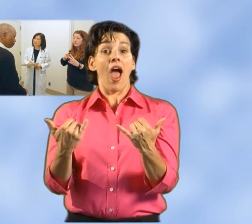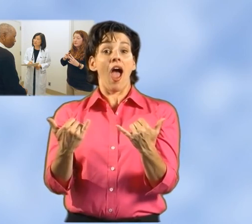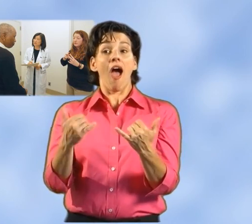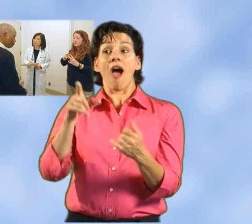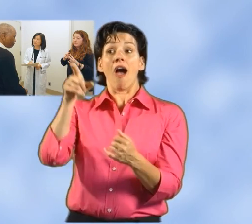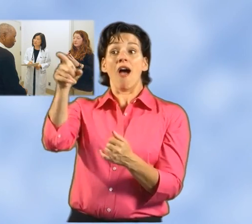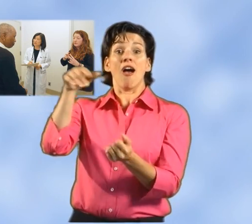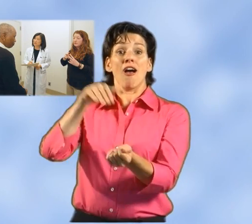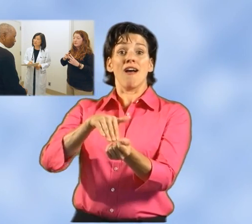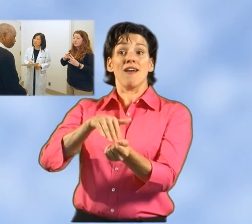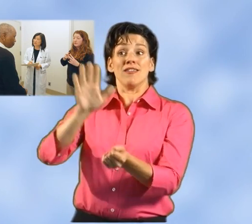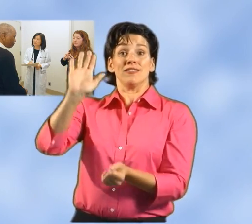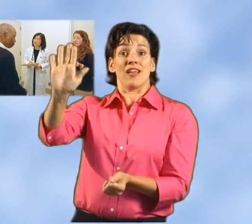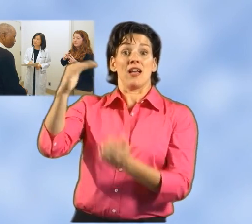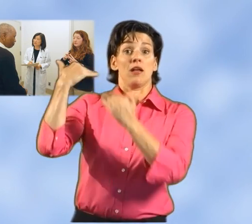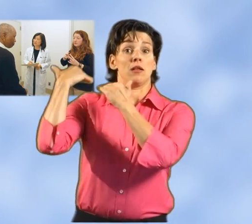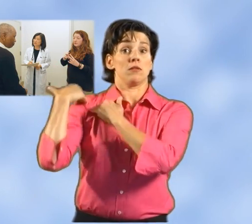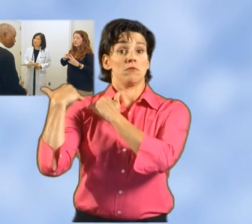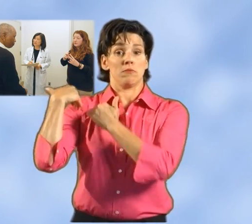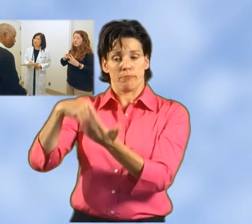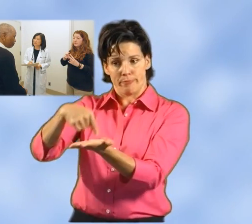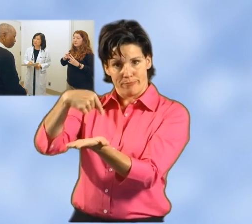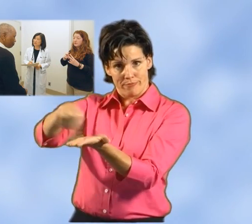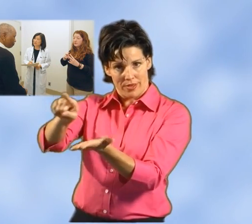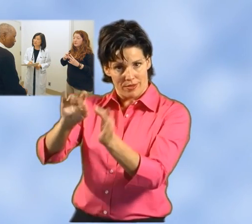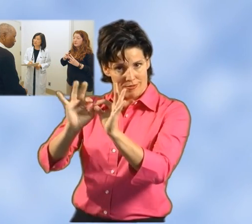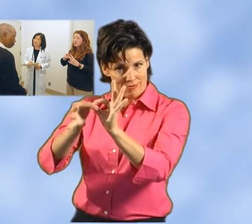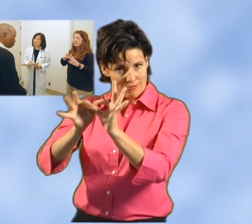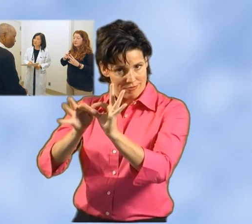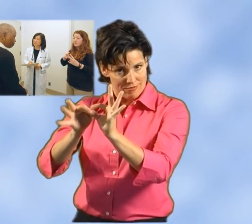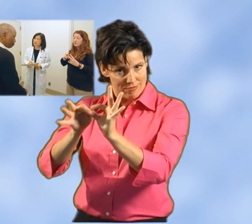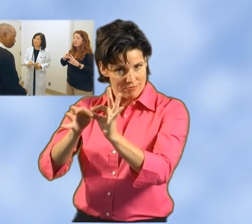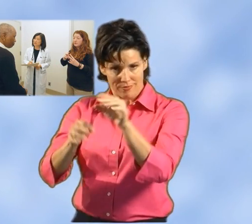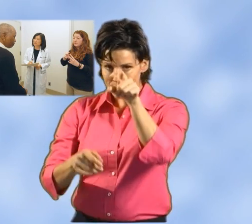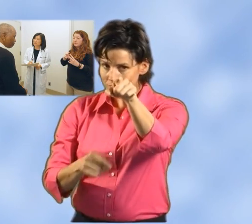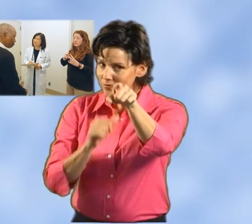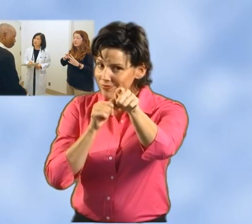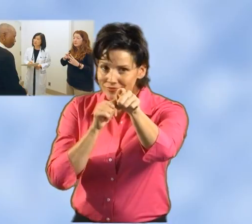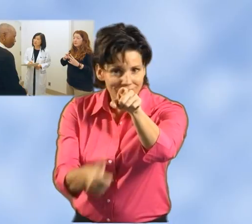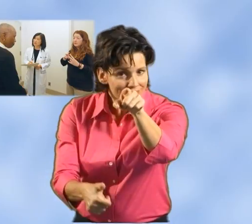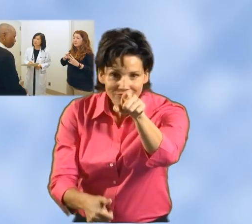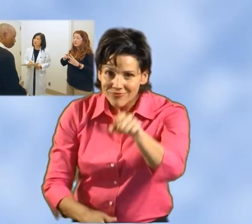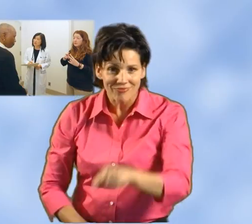Along with this responsibility is the doctor's obligation to pay for these services.